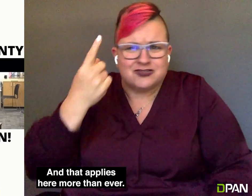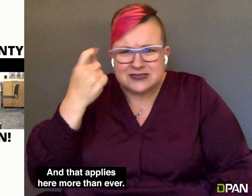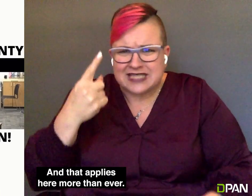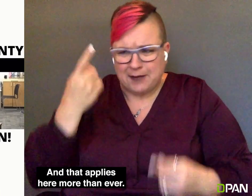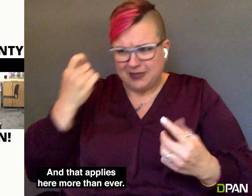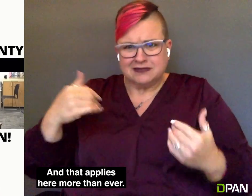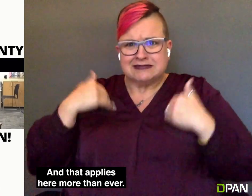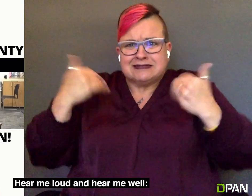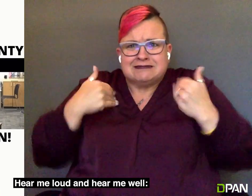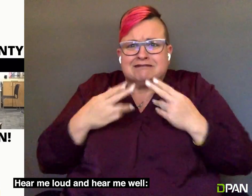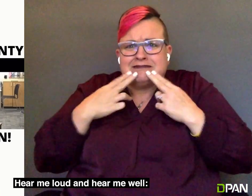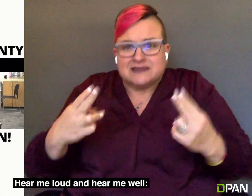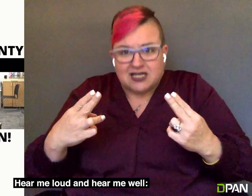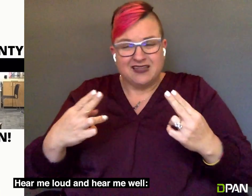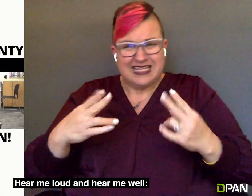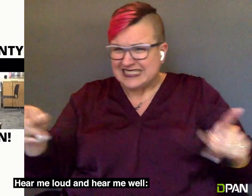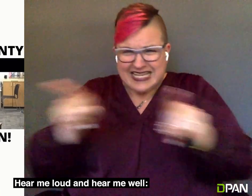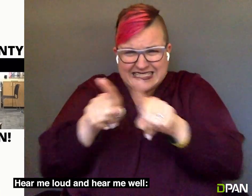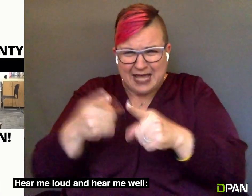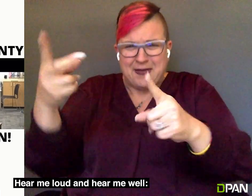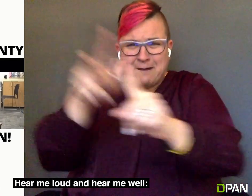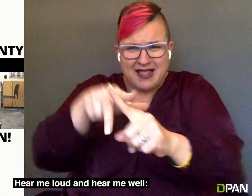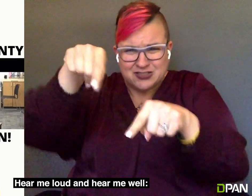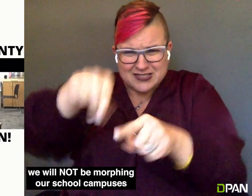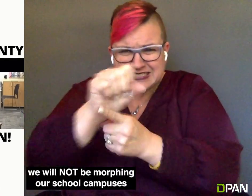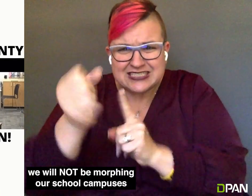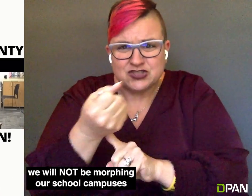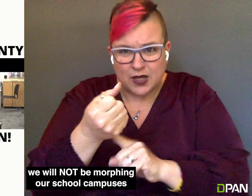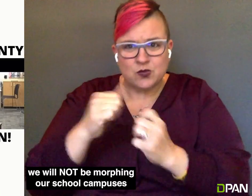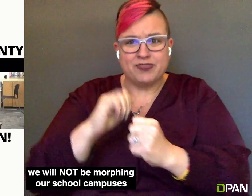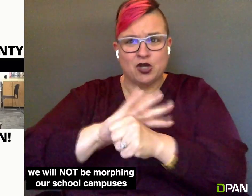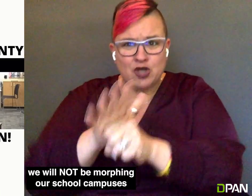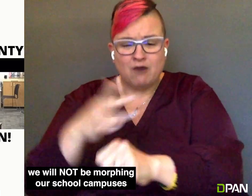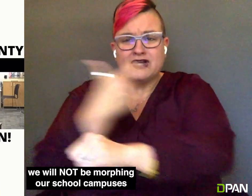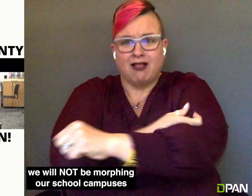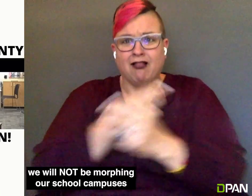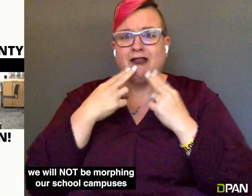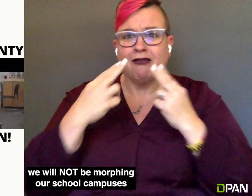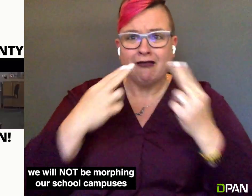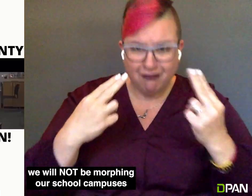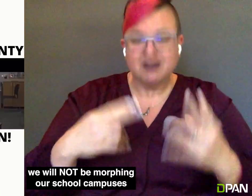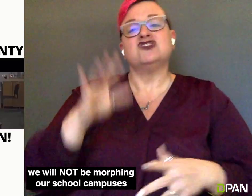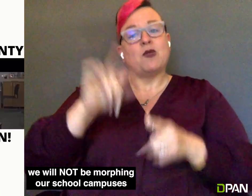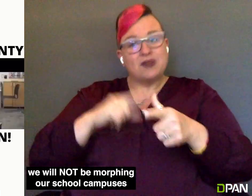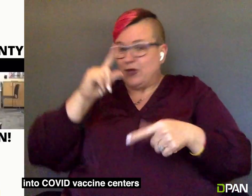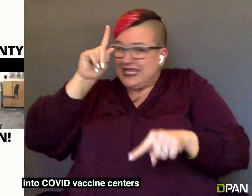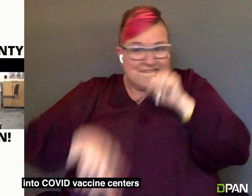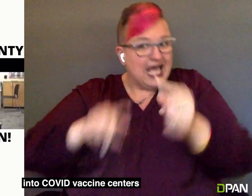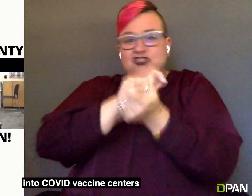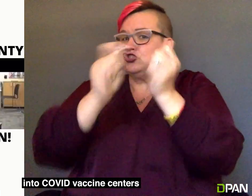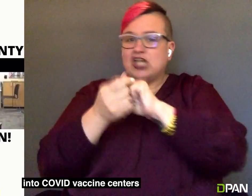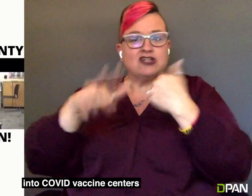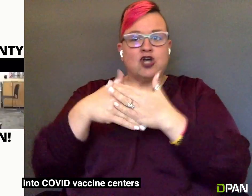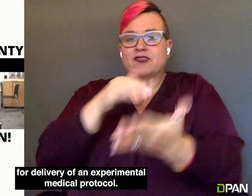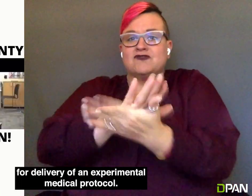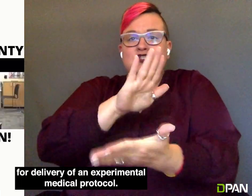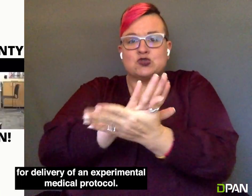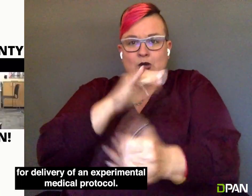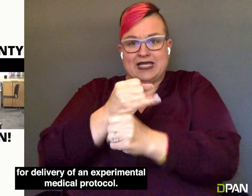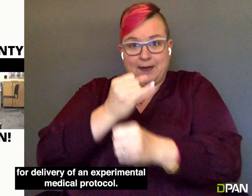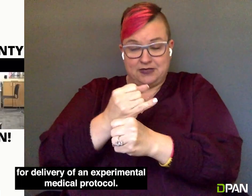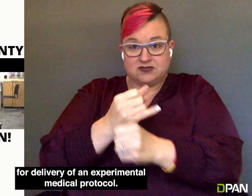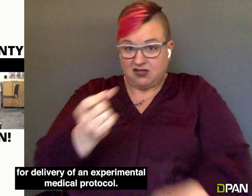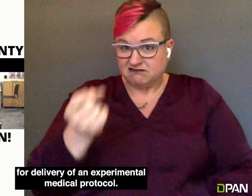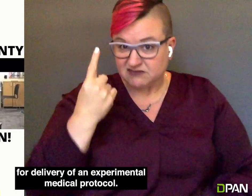applies here more than ever. Hear me loud and hear me well. We will not be morphing our school campuses into COVID vaccine centers